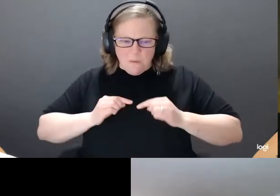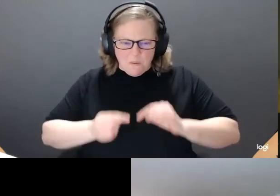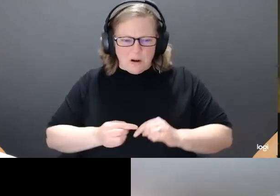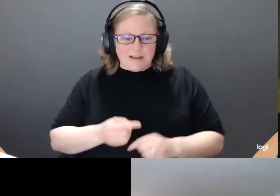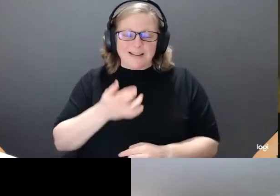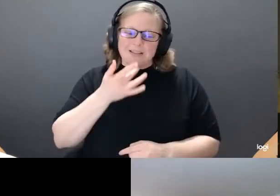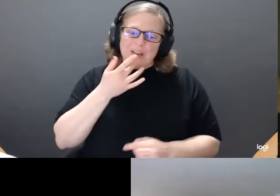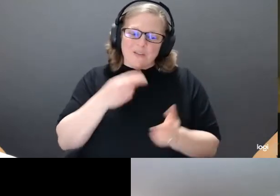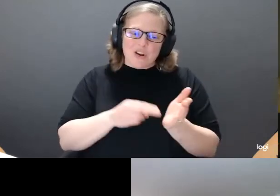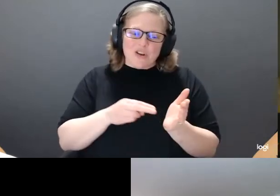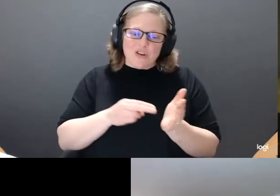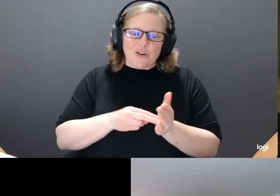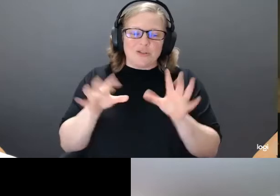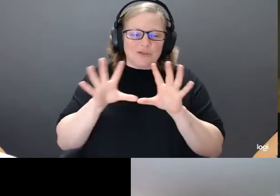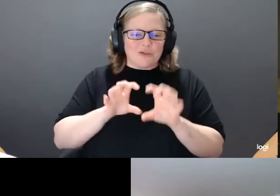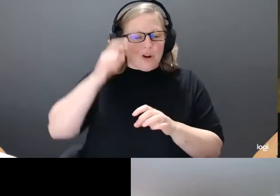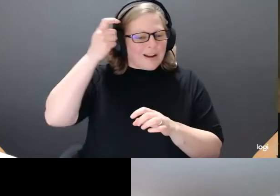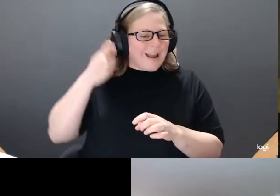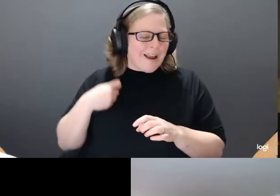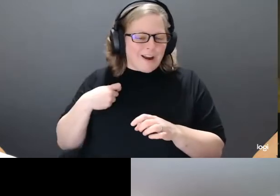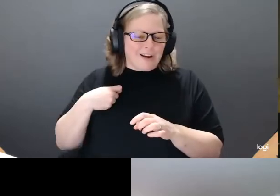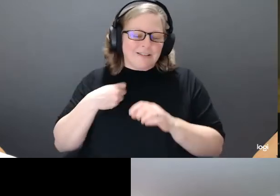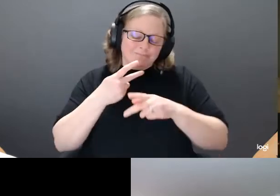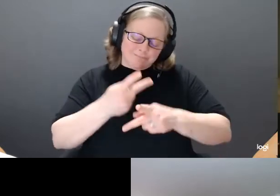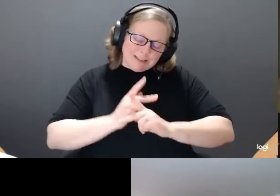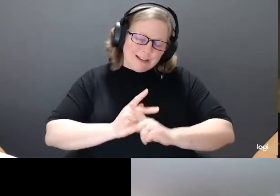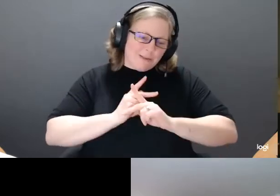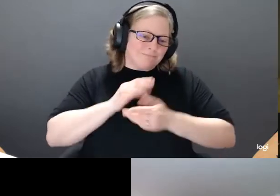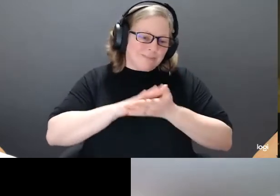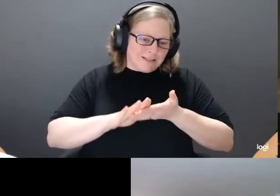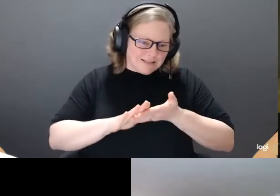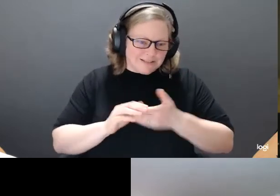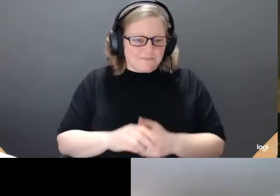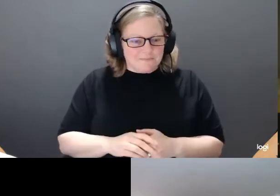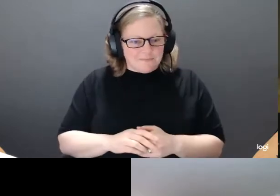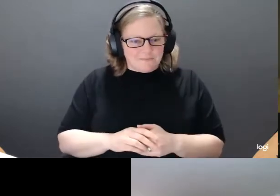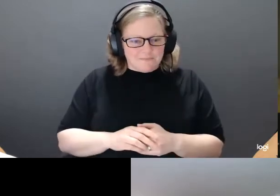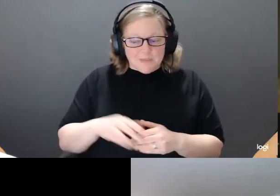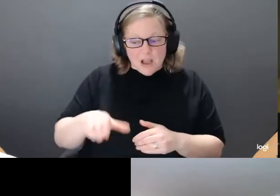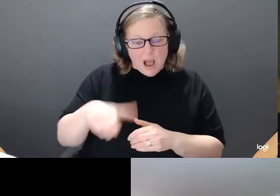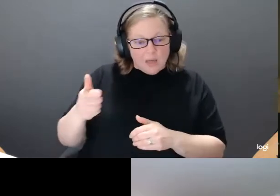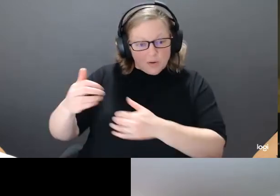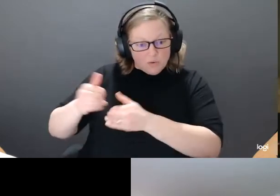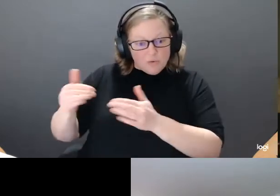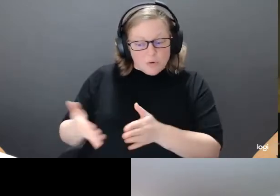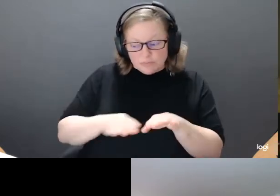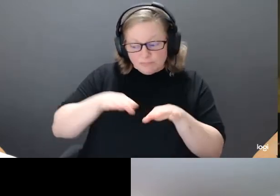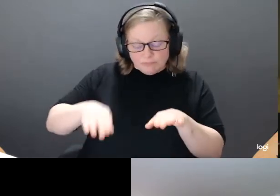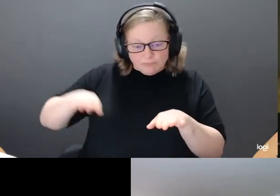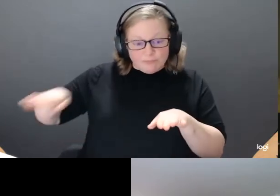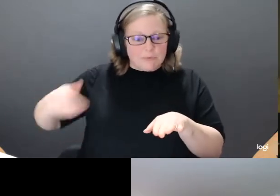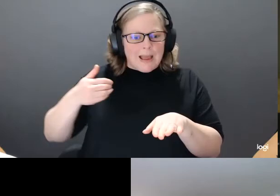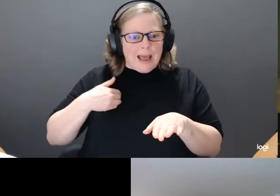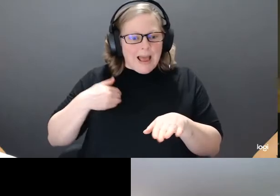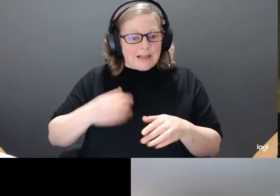handled me more gently than the others. In the long ward adjacent to my room lay people dependent on iron lungs or rocking beds.